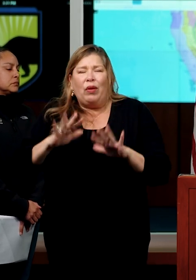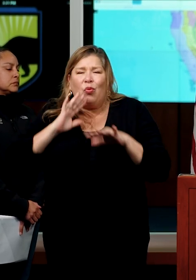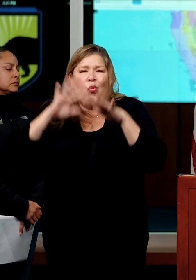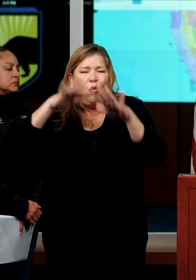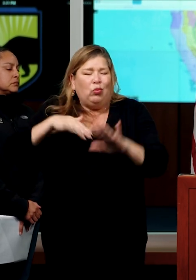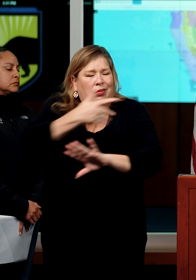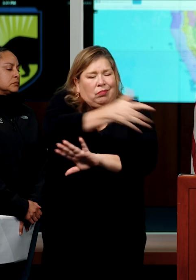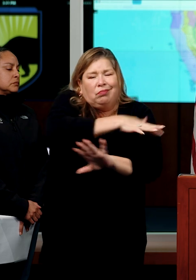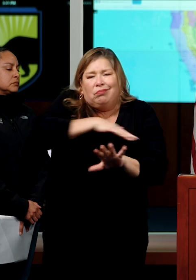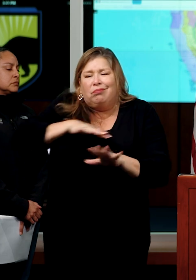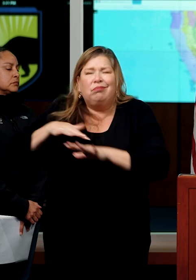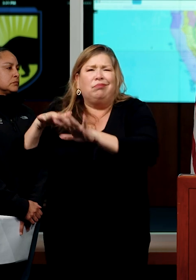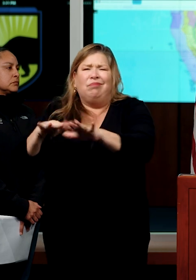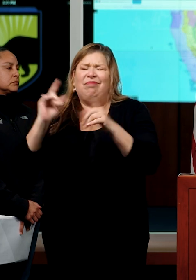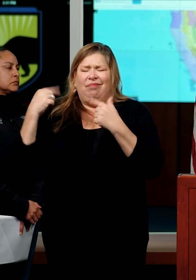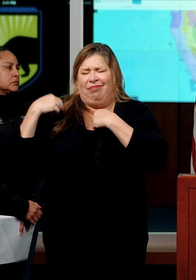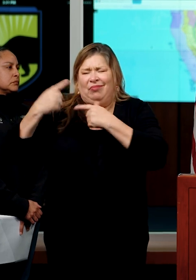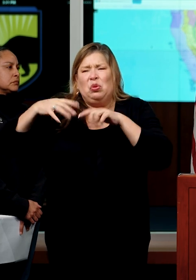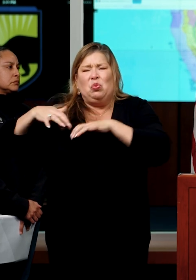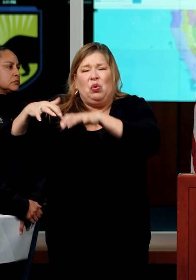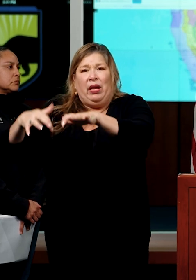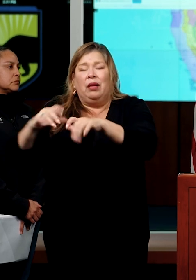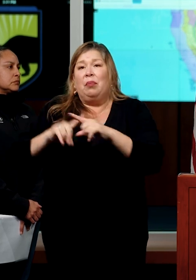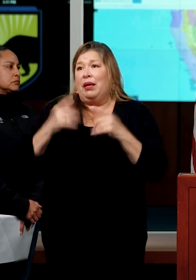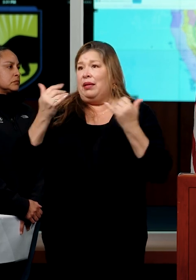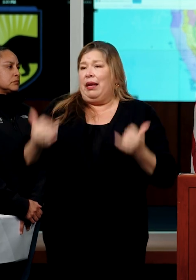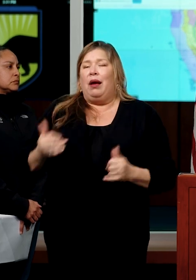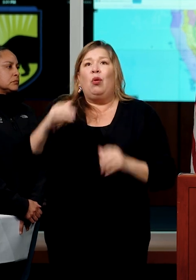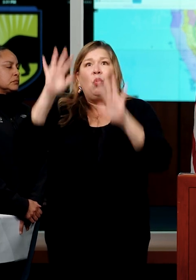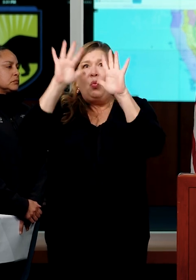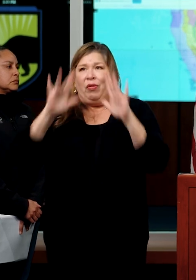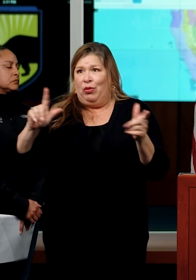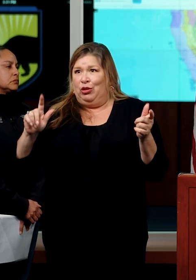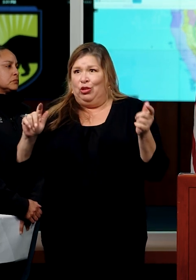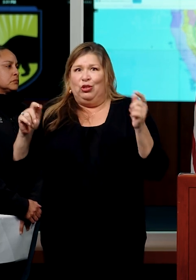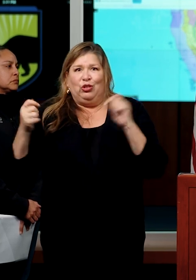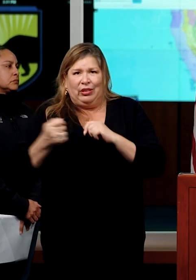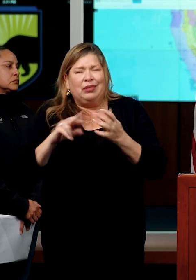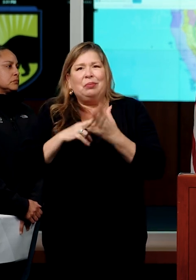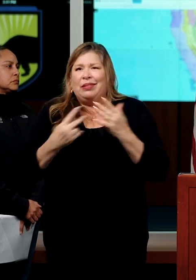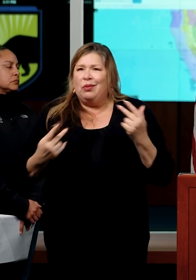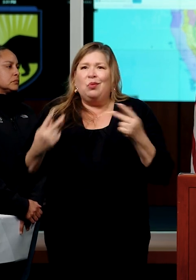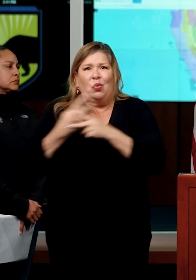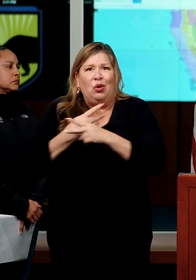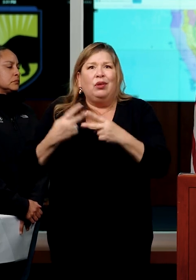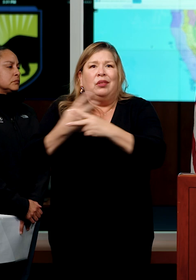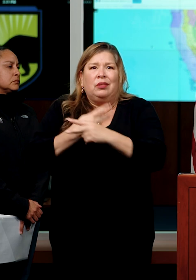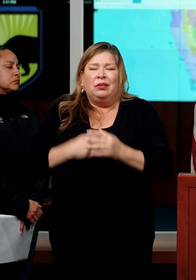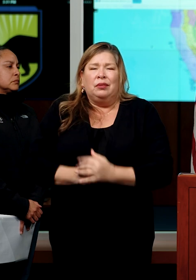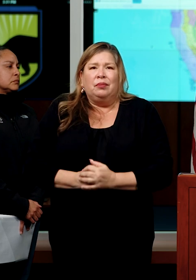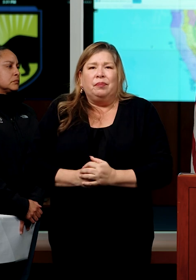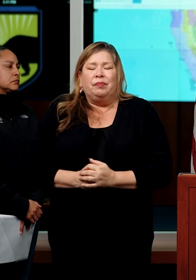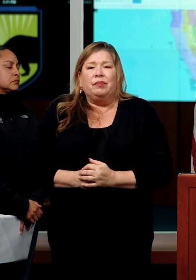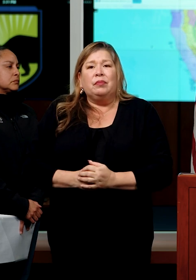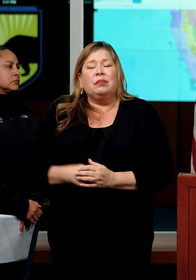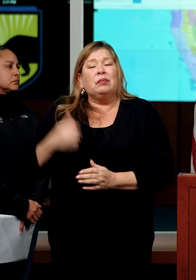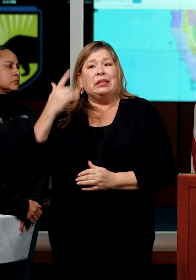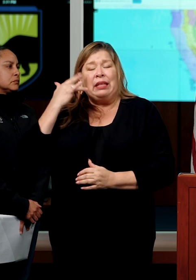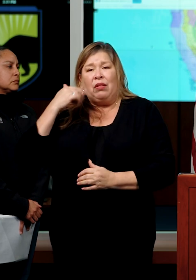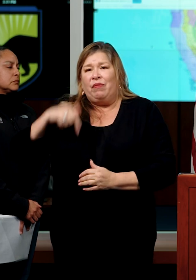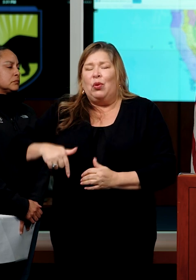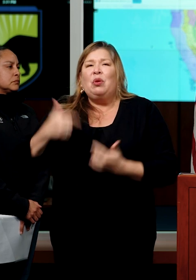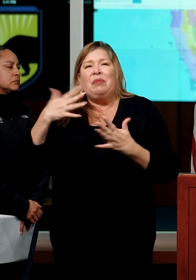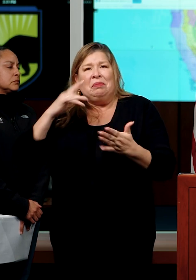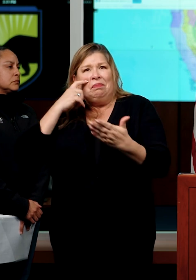know these storms are supercharged by climate change. And given this well-recognized threat, California is quite